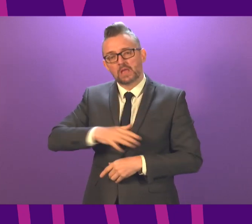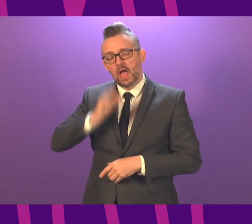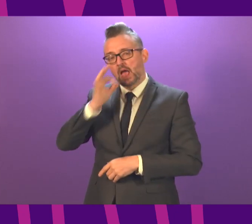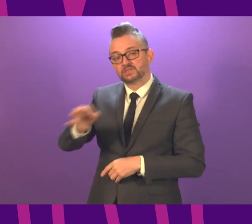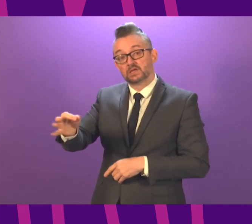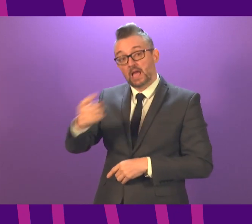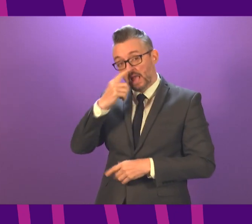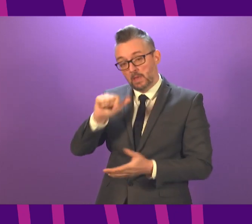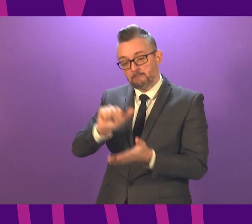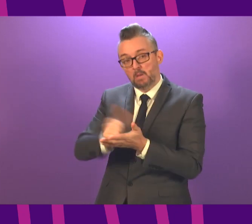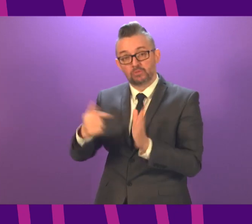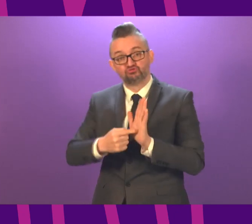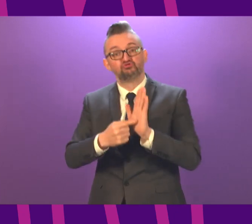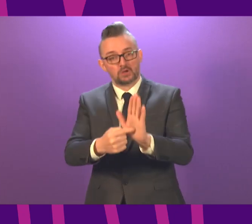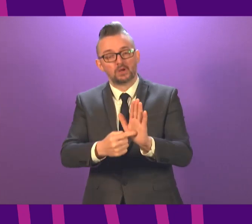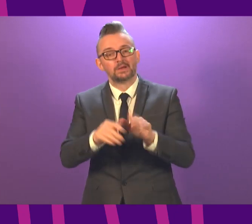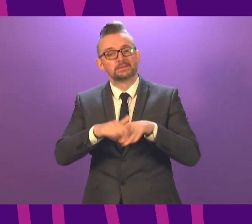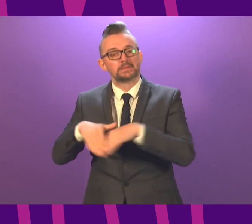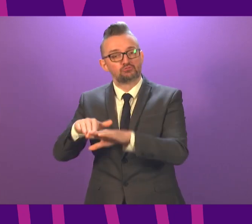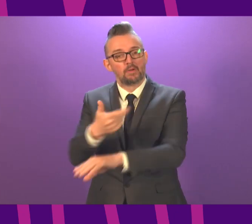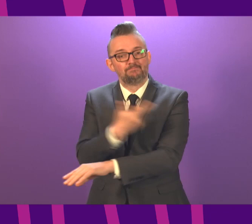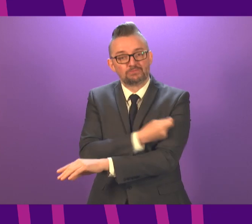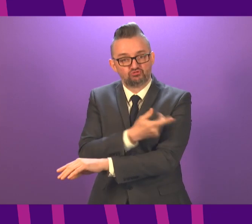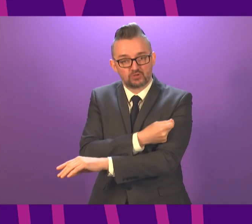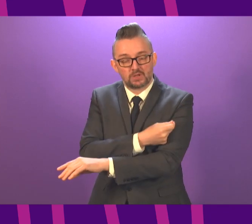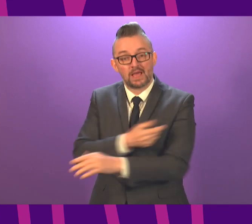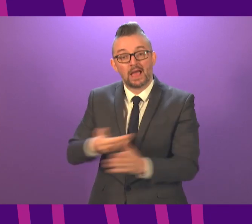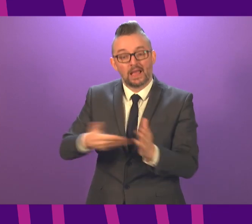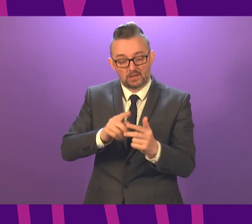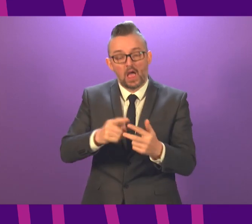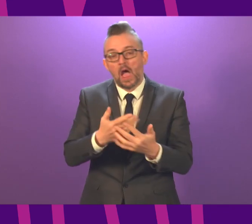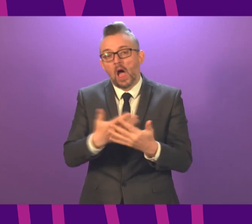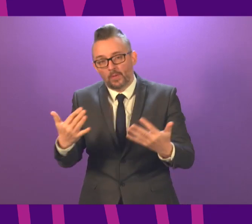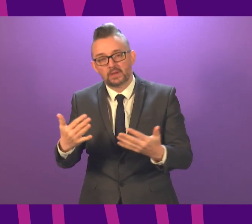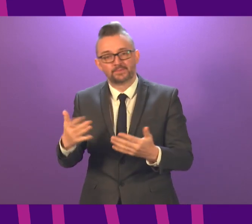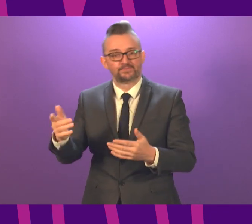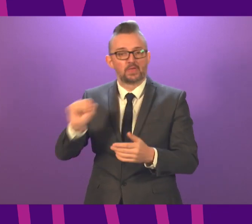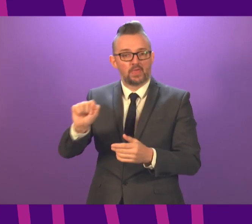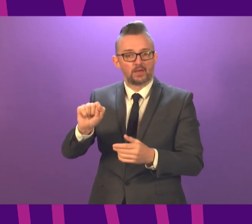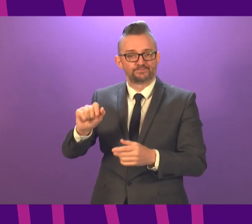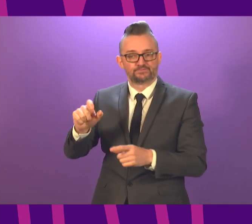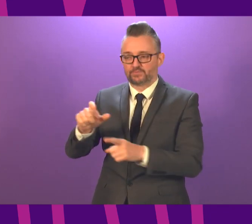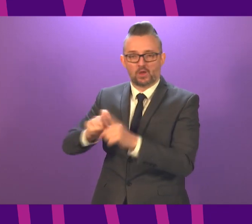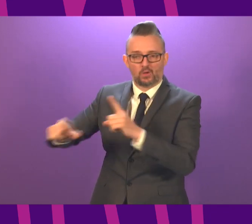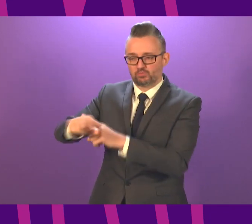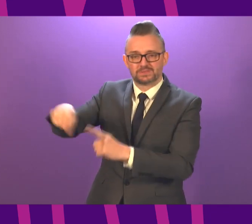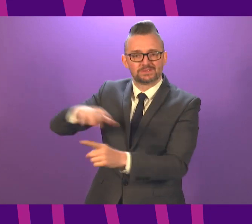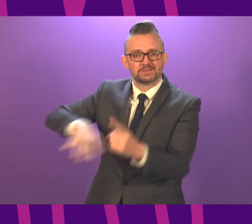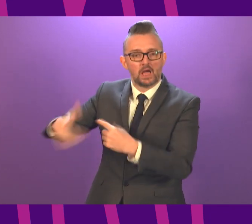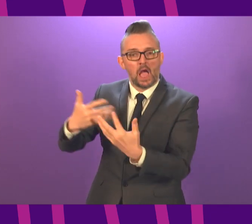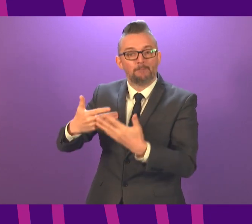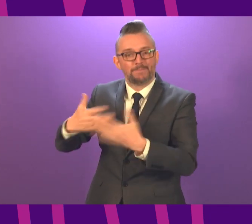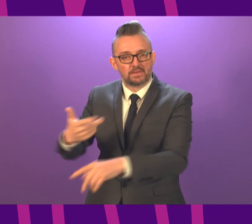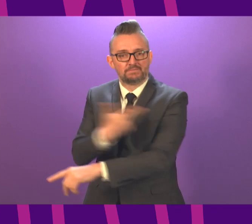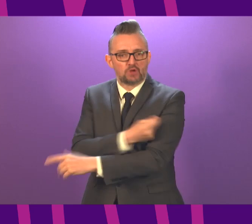just the national vaccination figures, but also the numbers vaccinated by health boards so that people can see the progress in their own communities? And can she tell